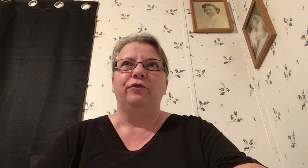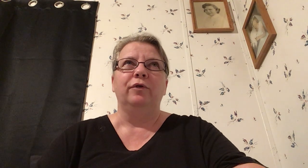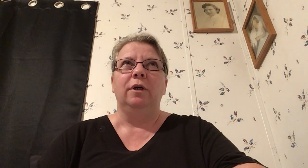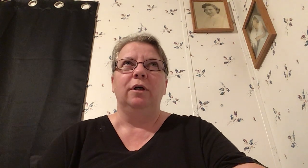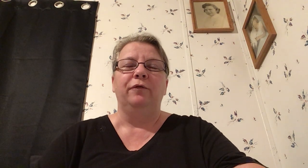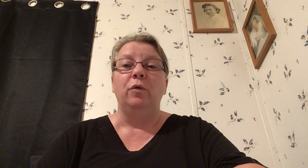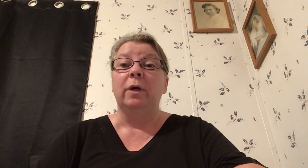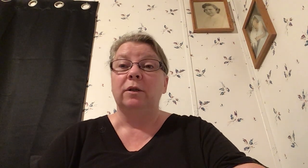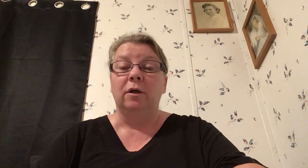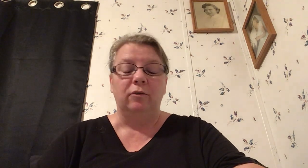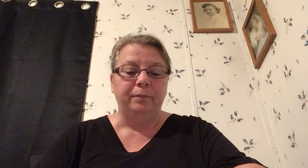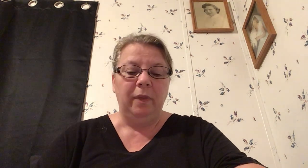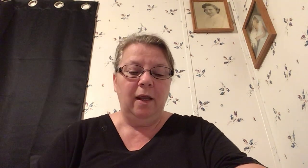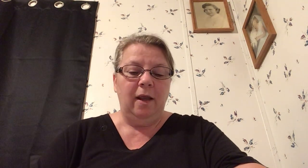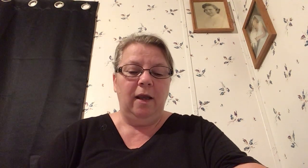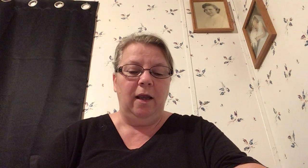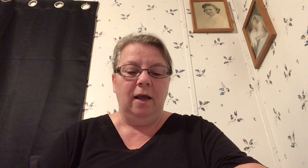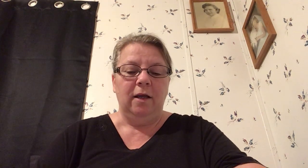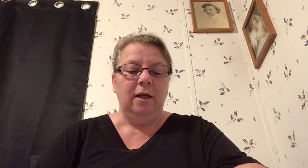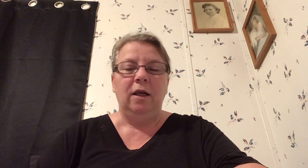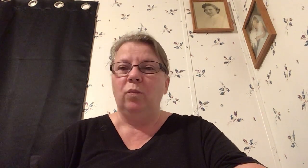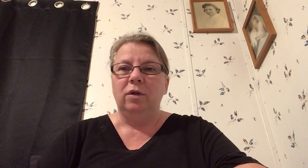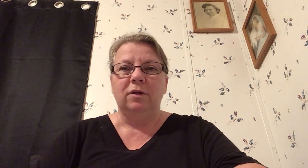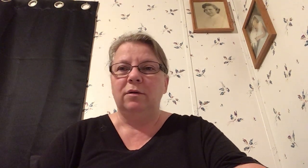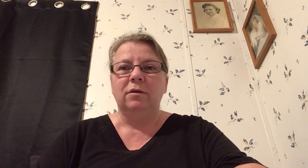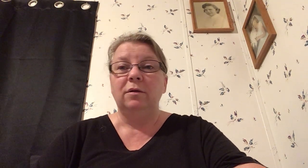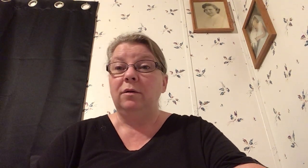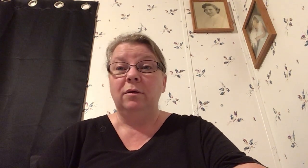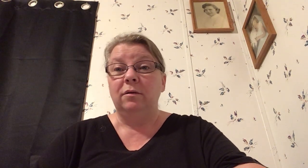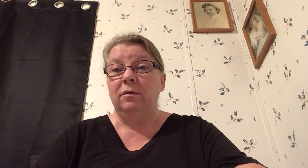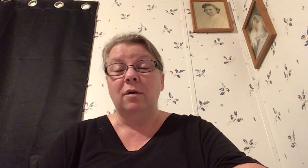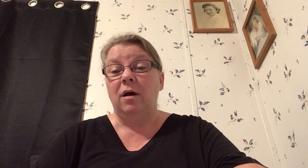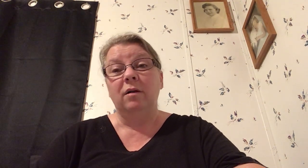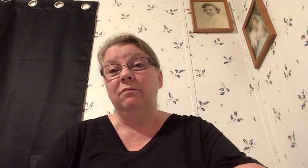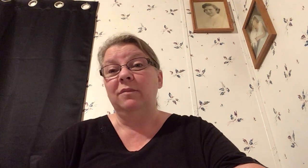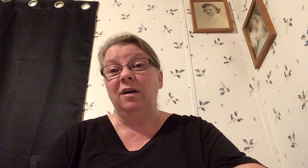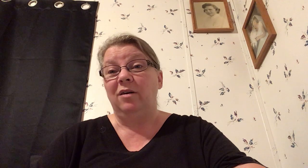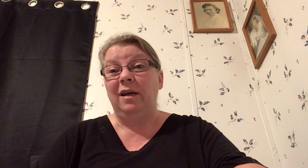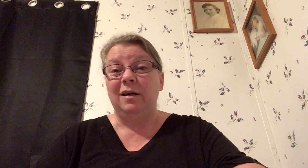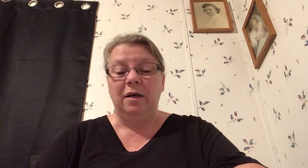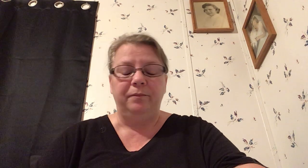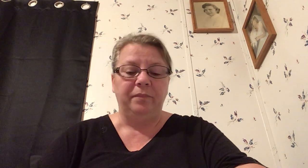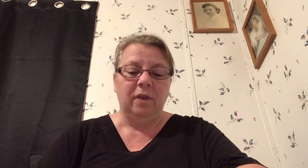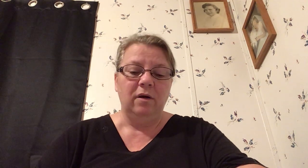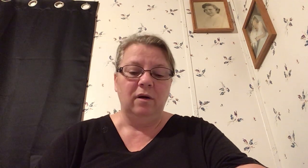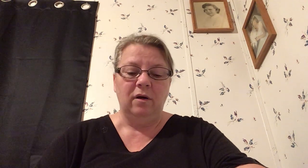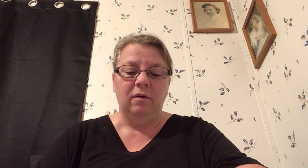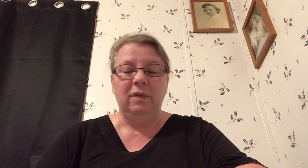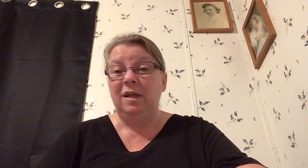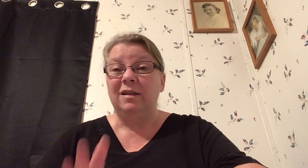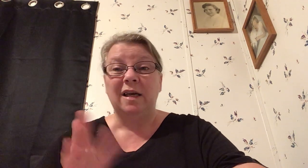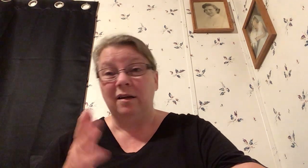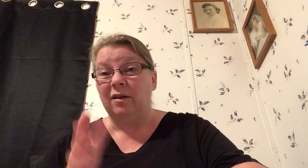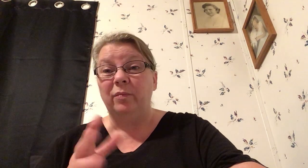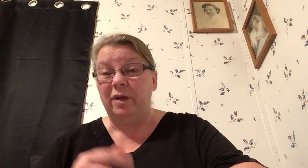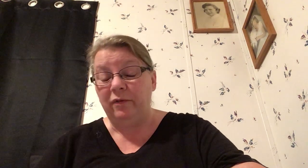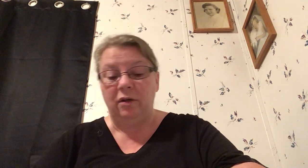a few months ago and it was not a great time the kids had a little bit of a good